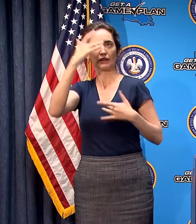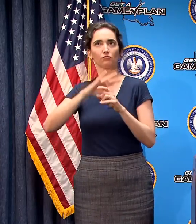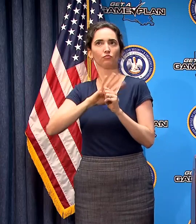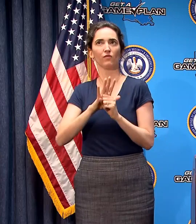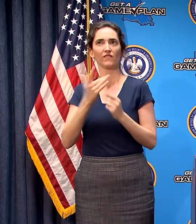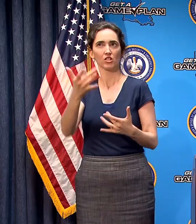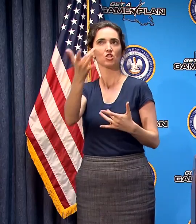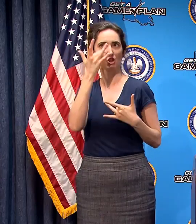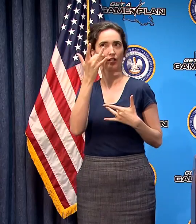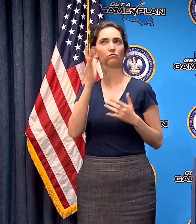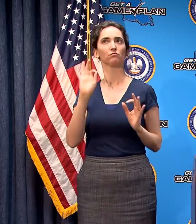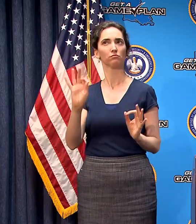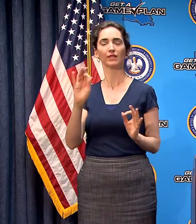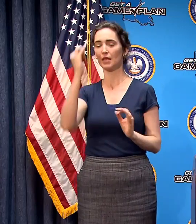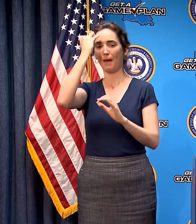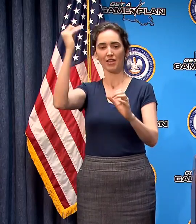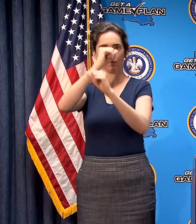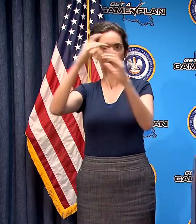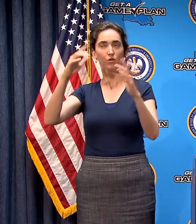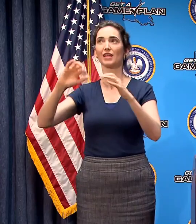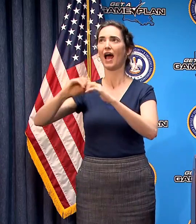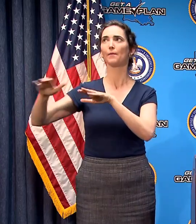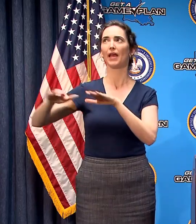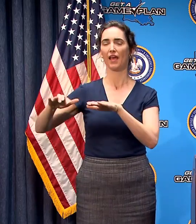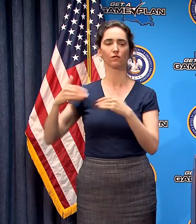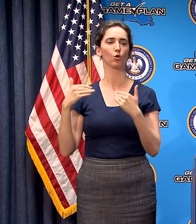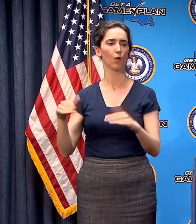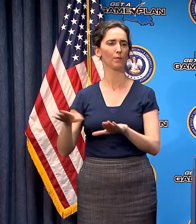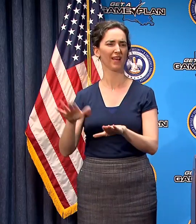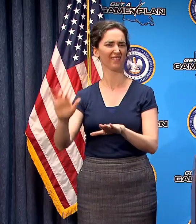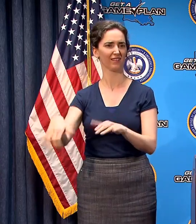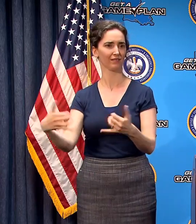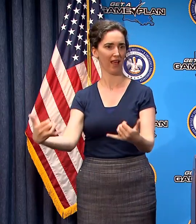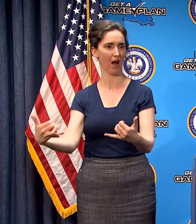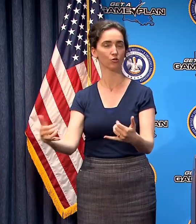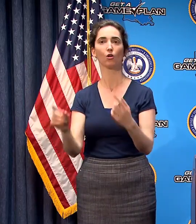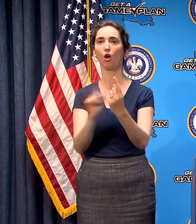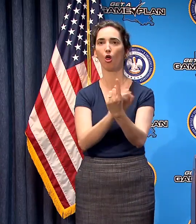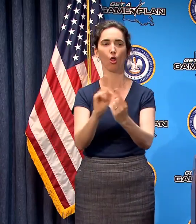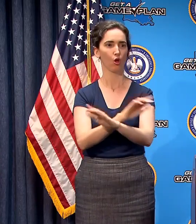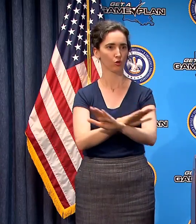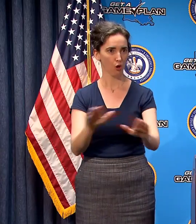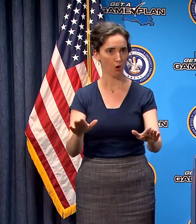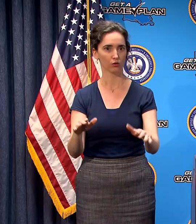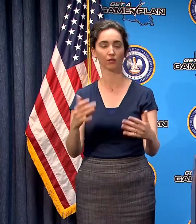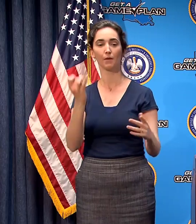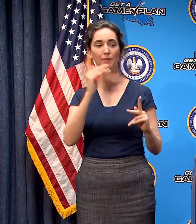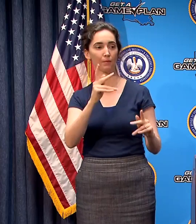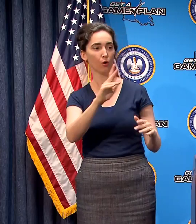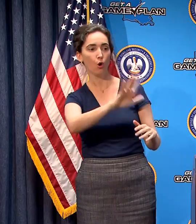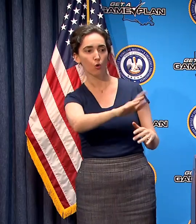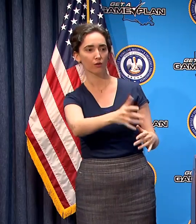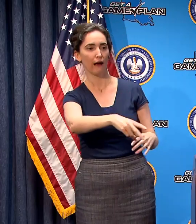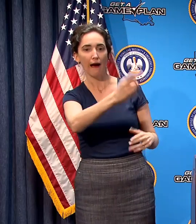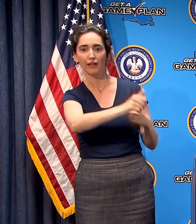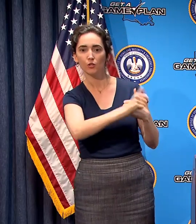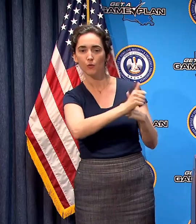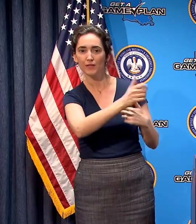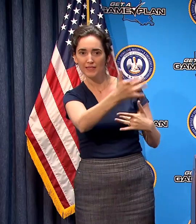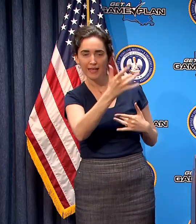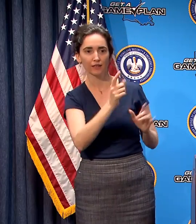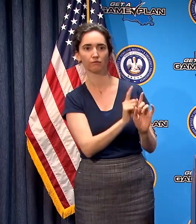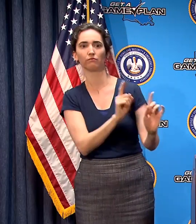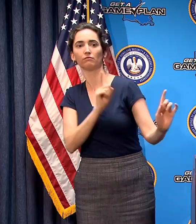don't engage in unnecessary contact with others and certainly don't do it with those who are in the high-risk group those who are